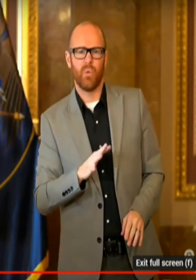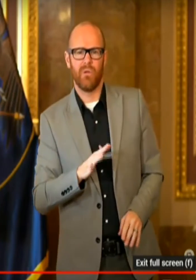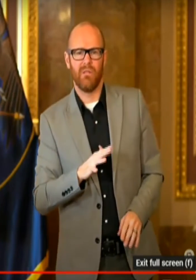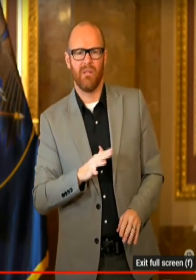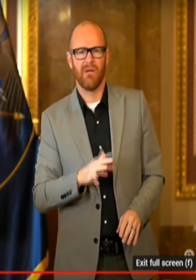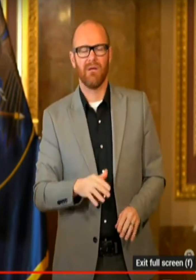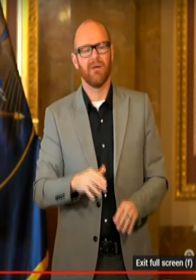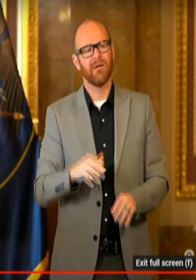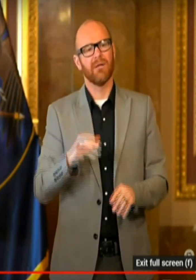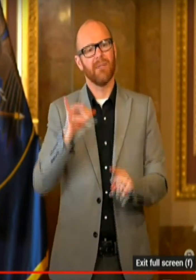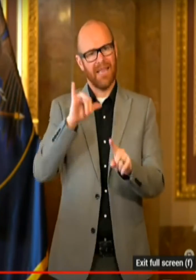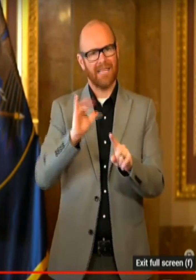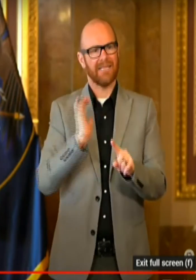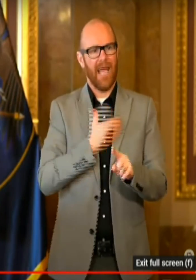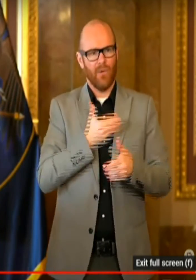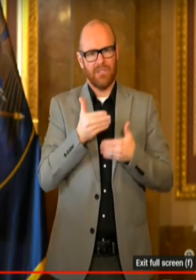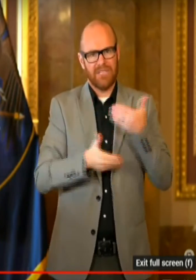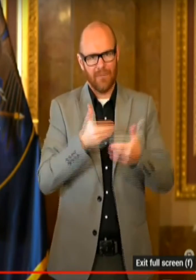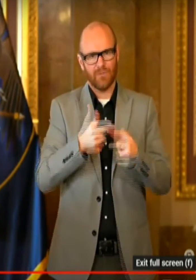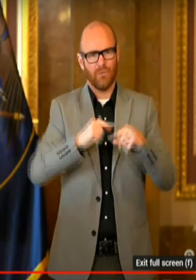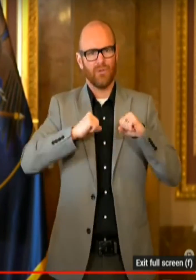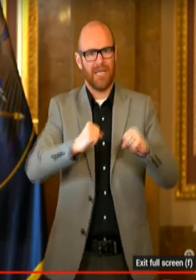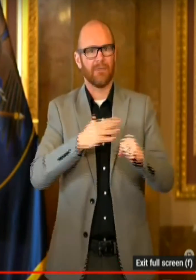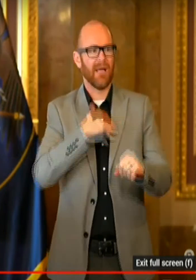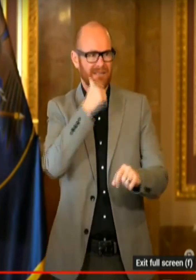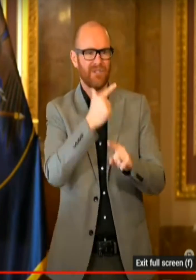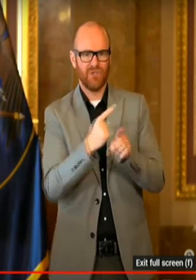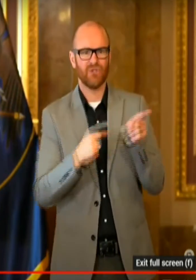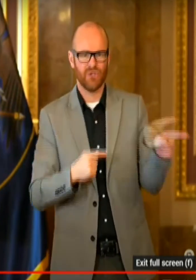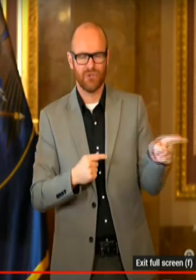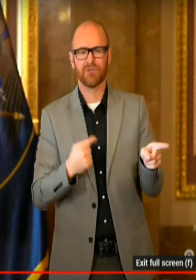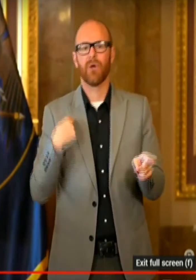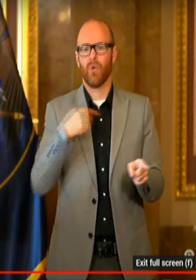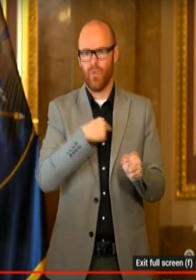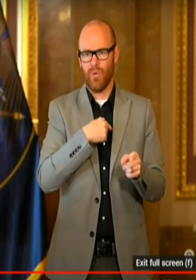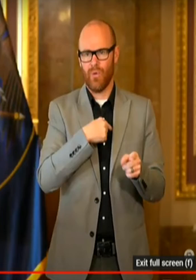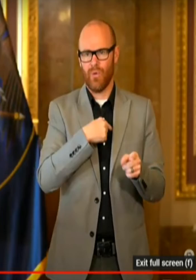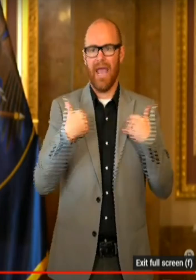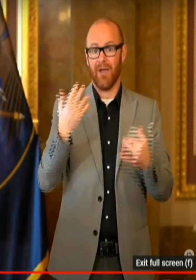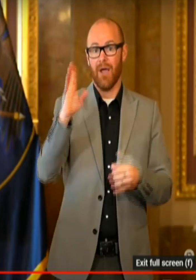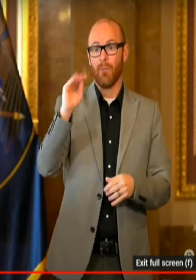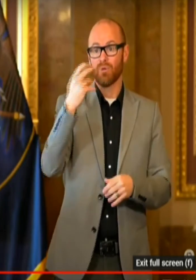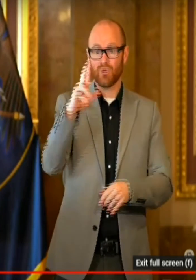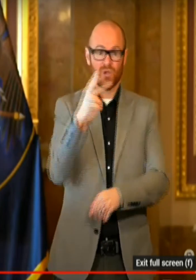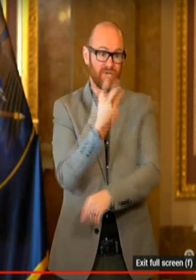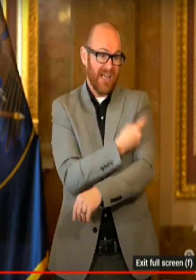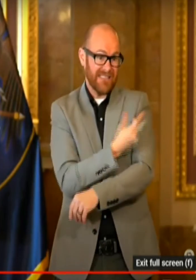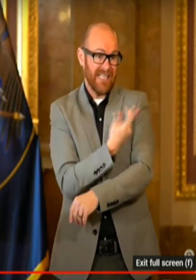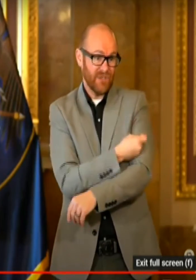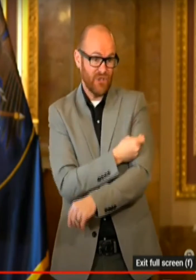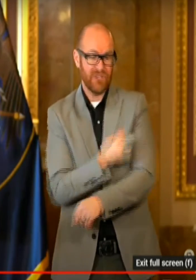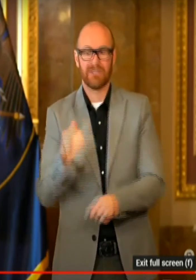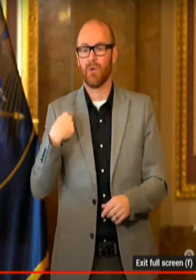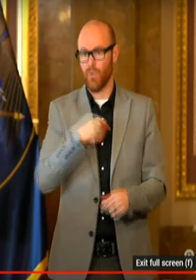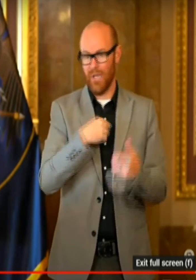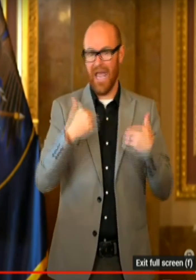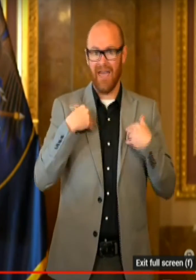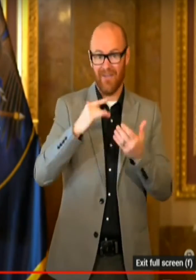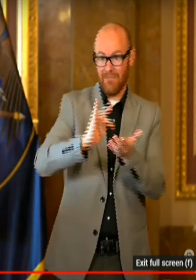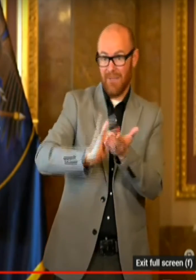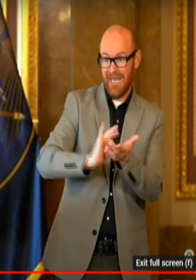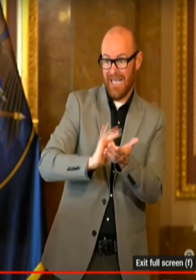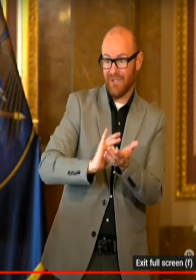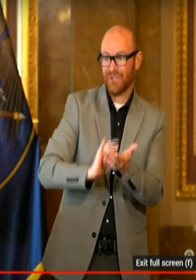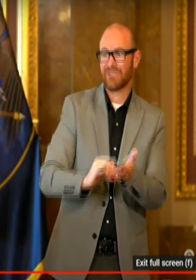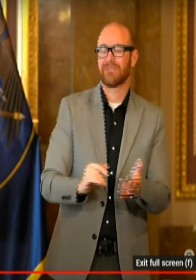There are steps for all of us to protect ourselves. We have boosters. We have medications now.